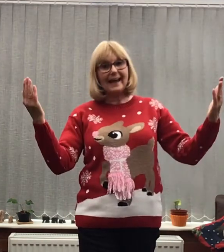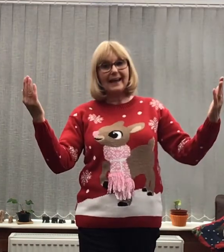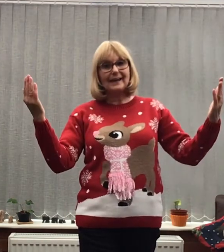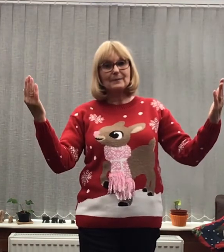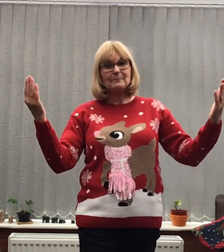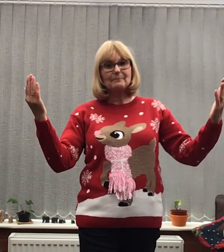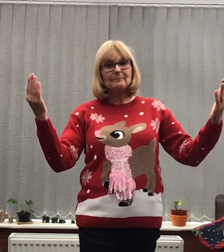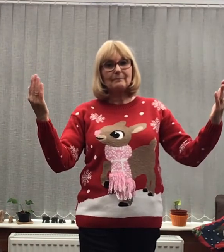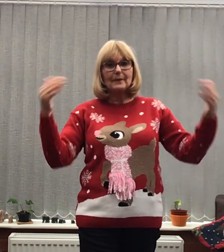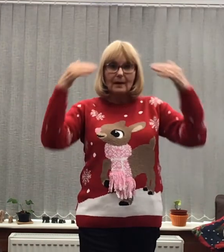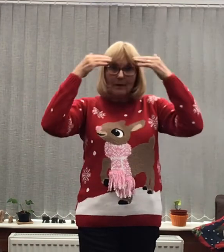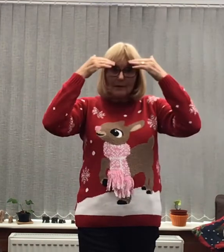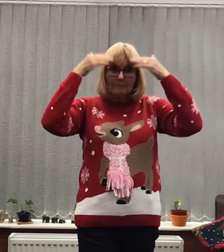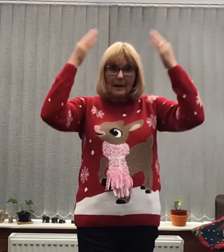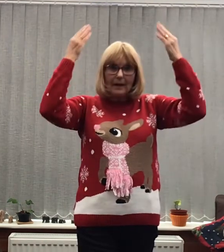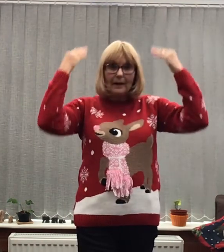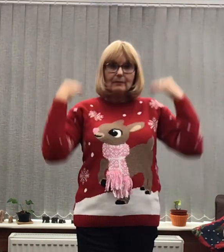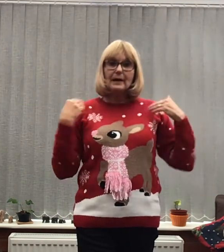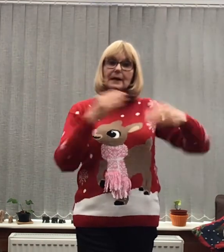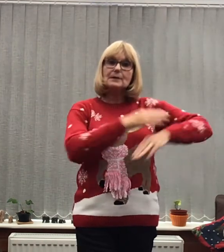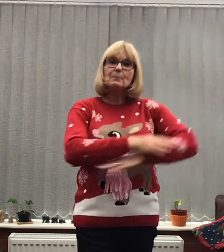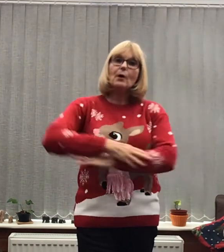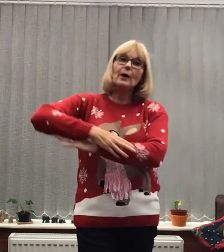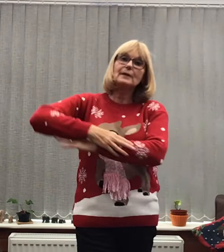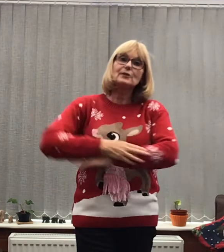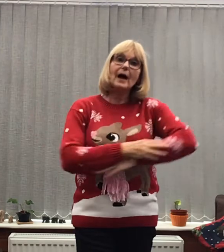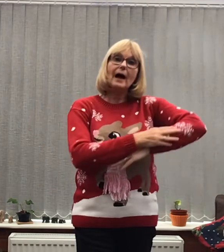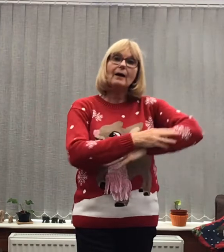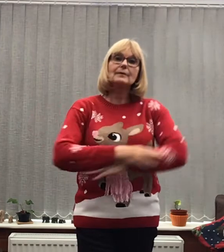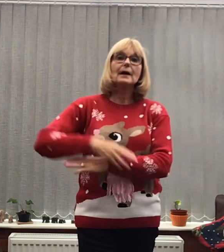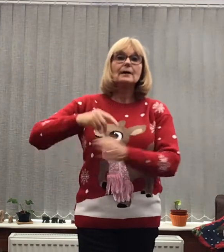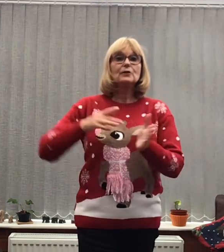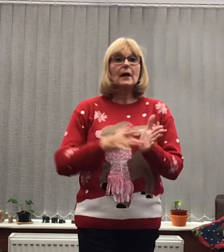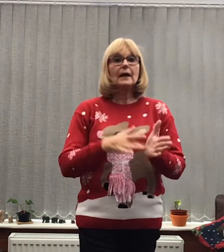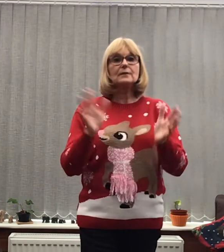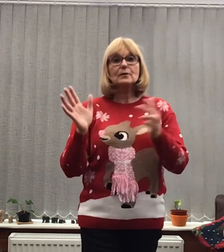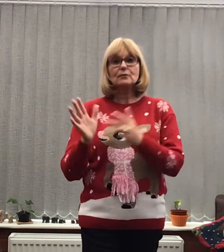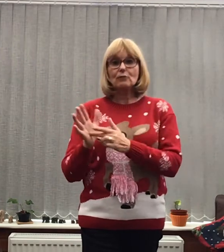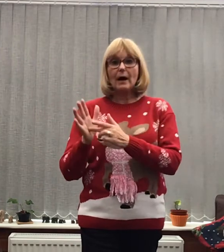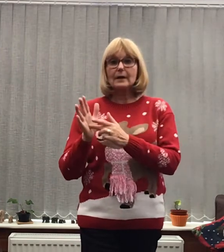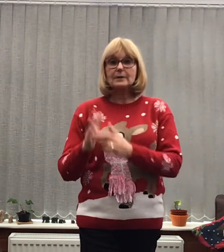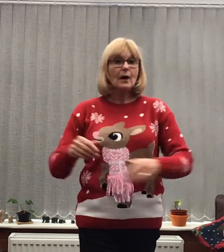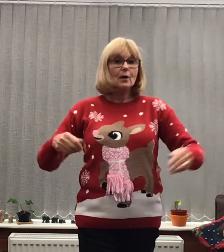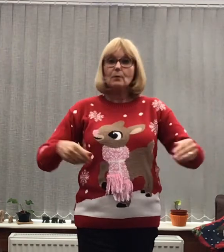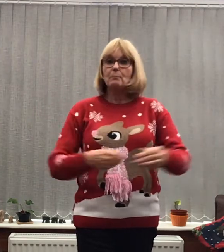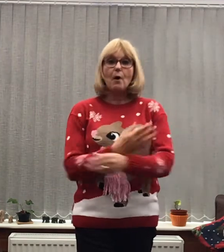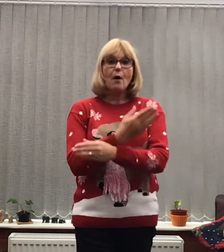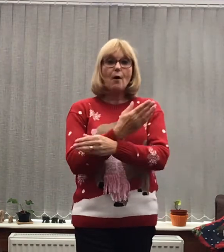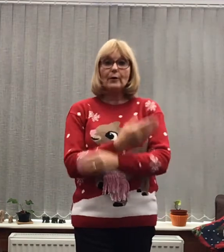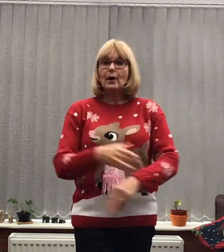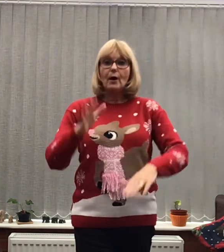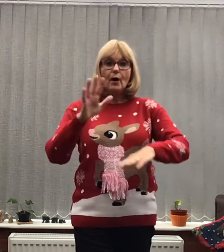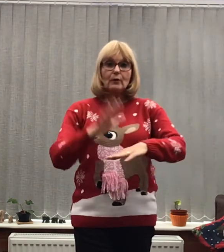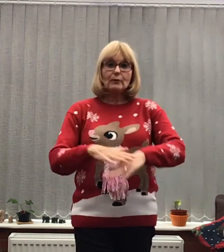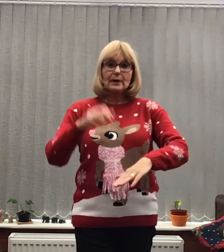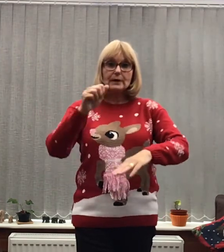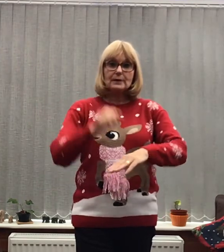When Mary's boy child, Jesus Christ Was born on Christmas